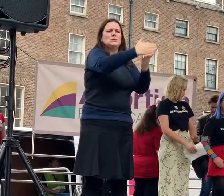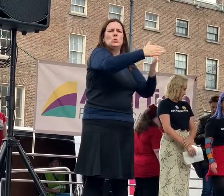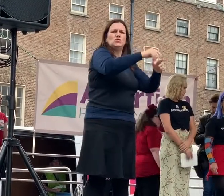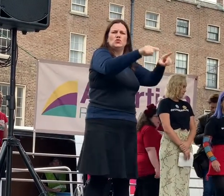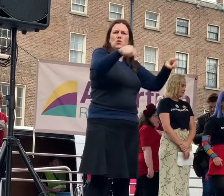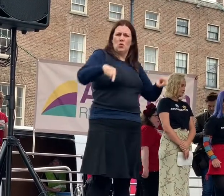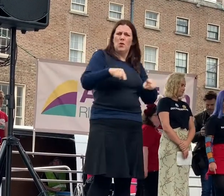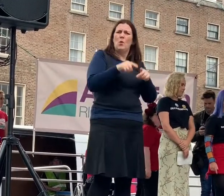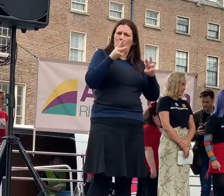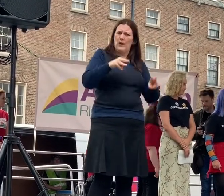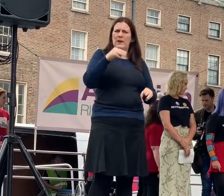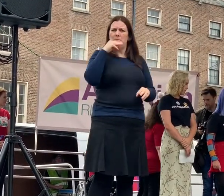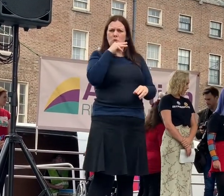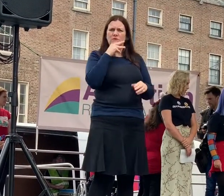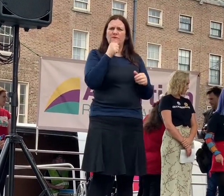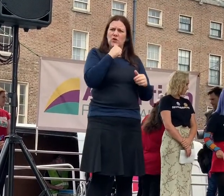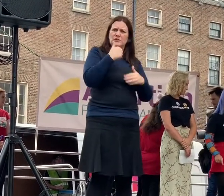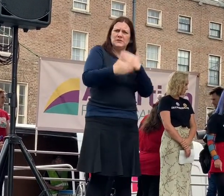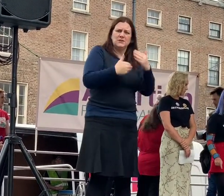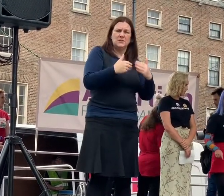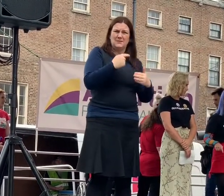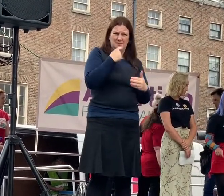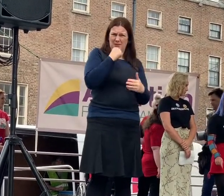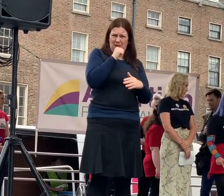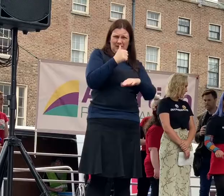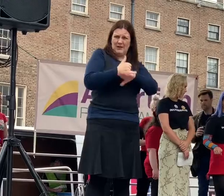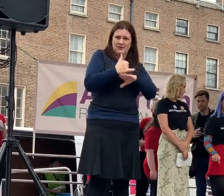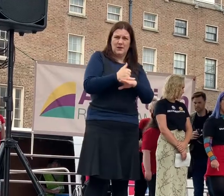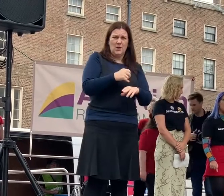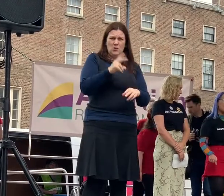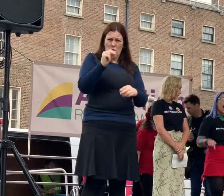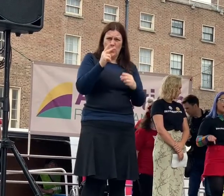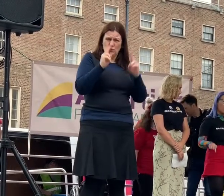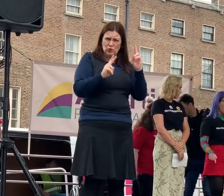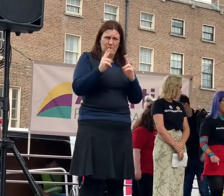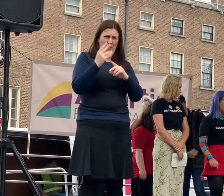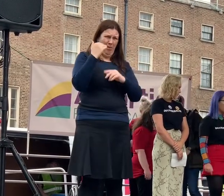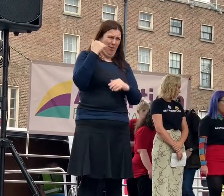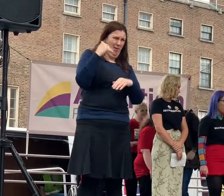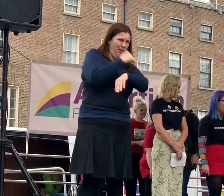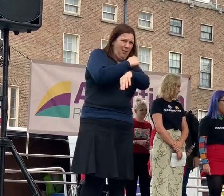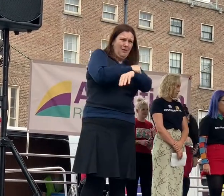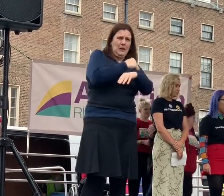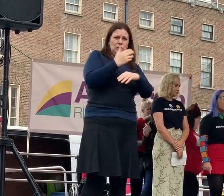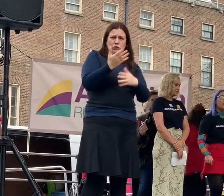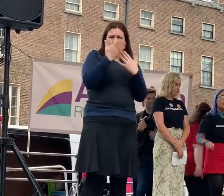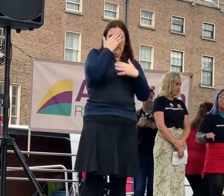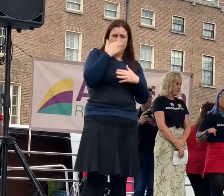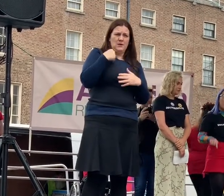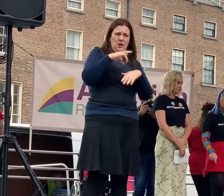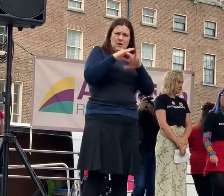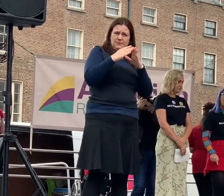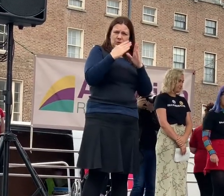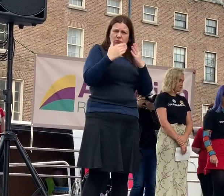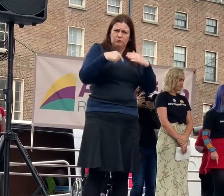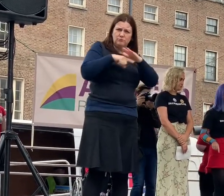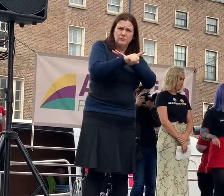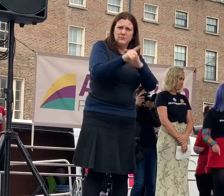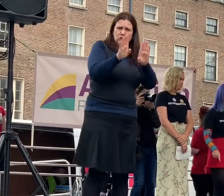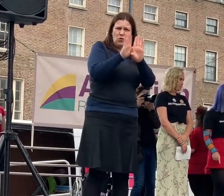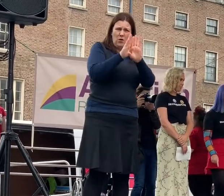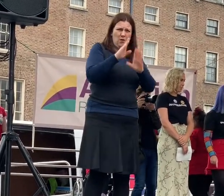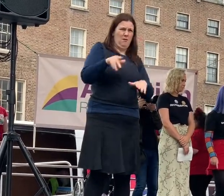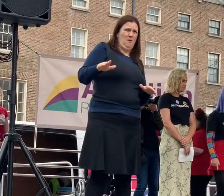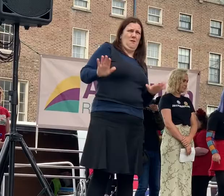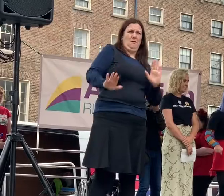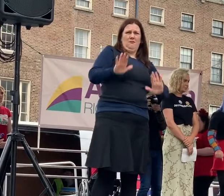or anywhere in the world for that matter should face being harassed and shamed at a hospital door. The 12-week limit is